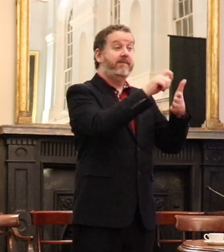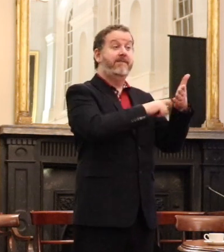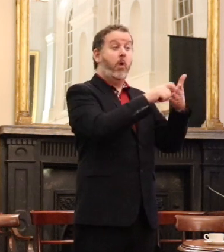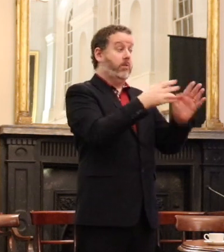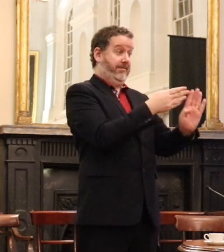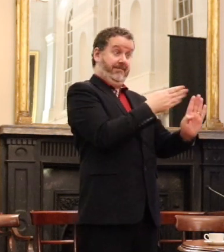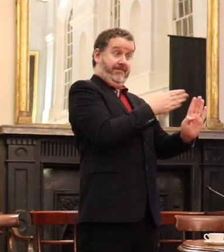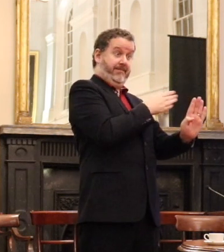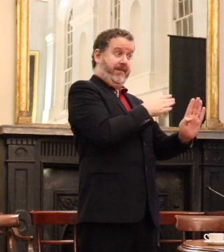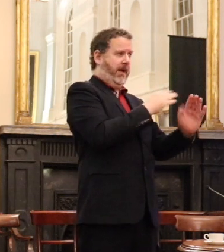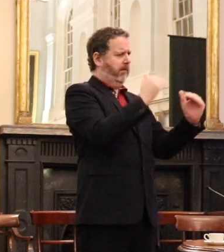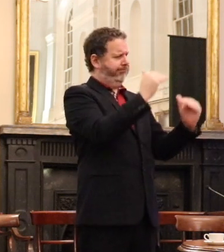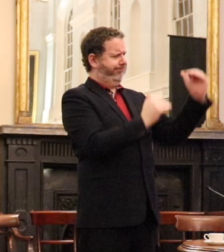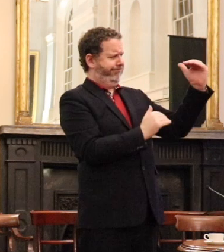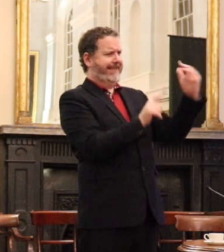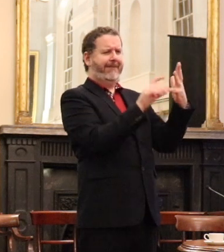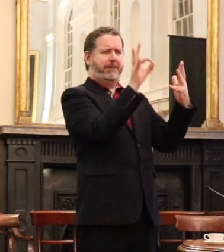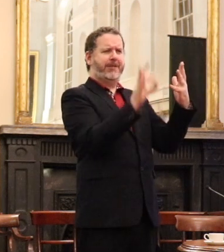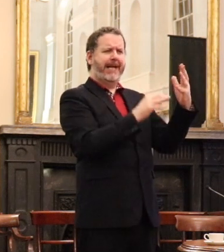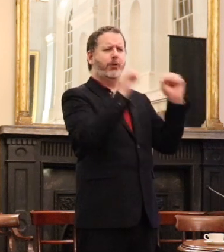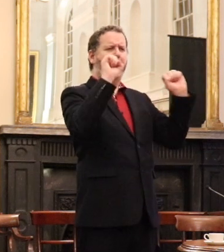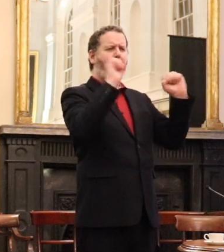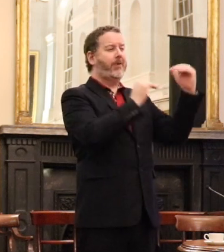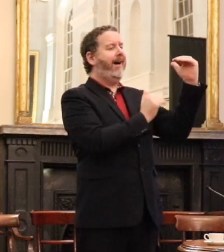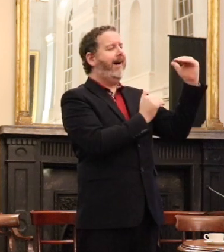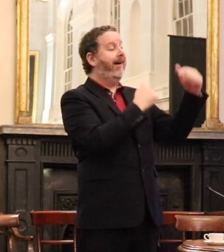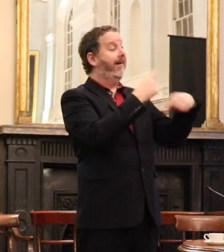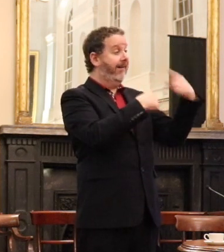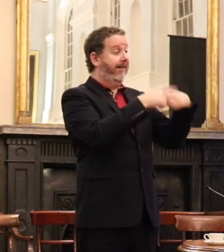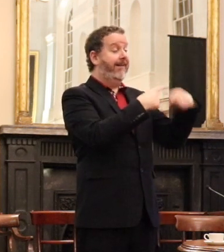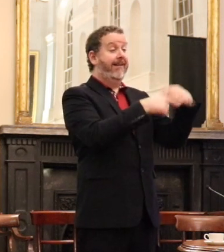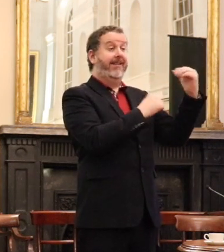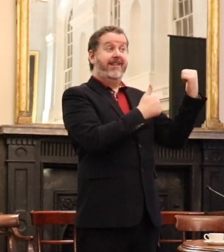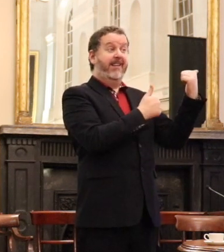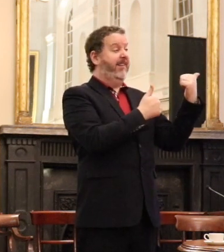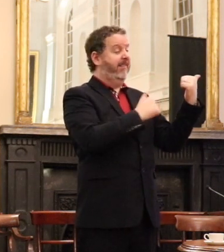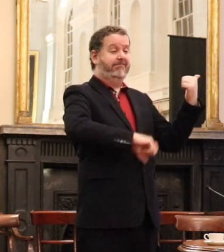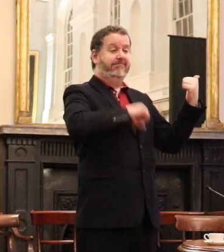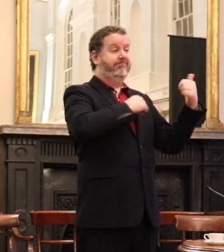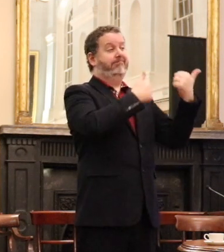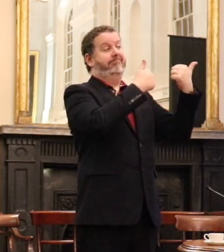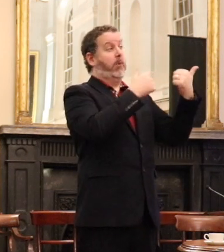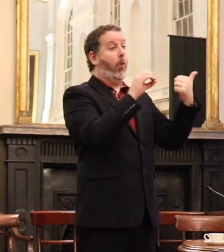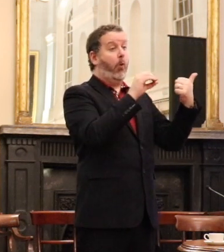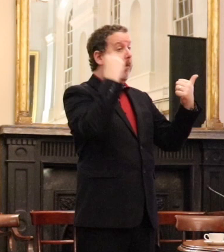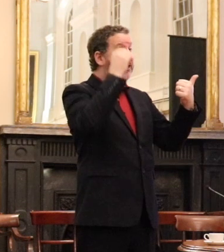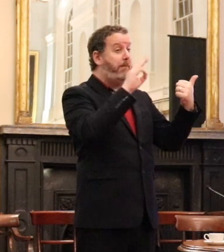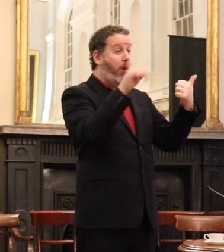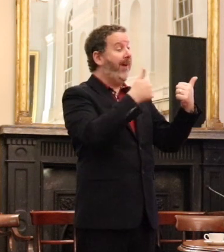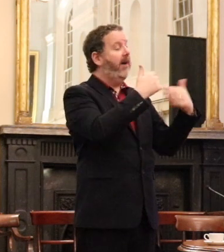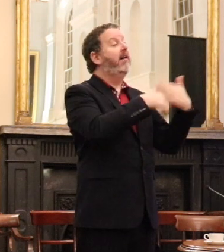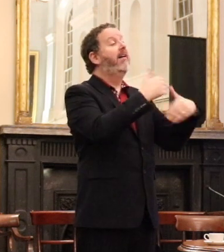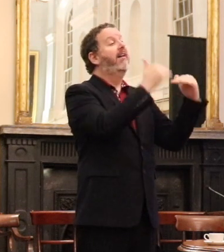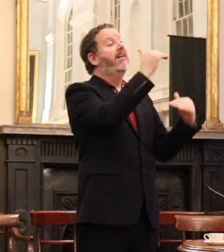almost 70% support last year in opinion polls was defeated 60